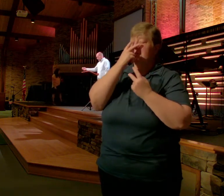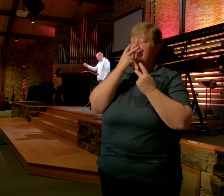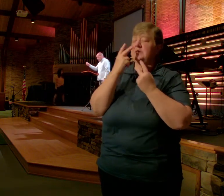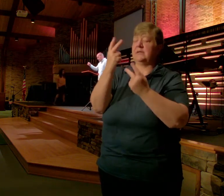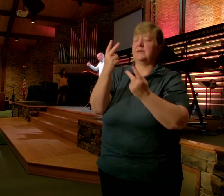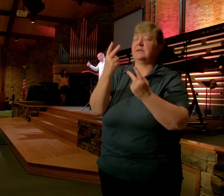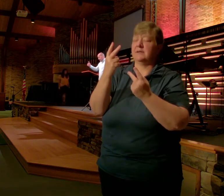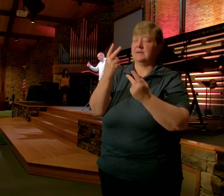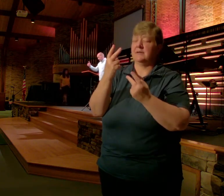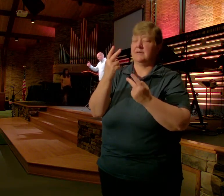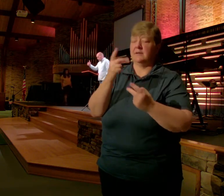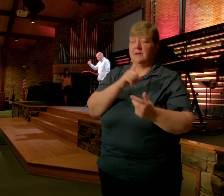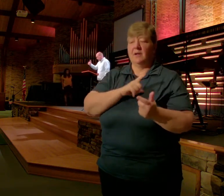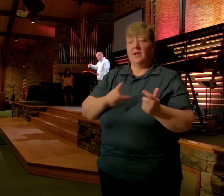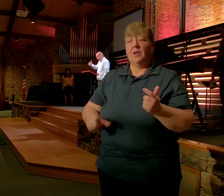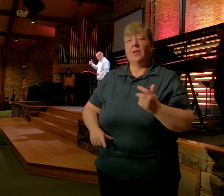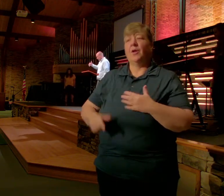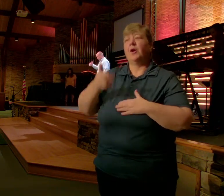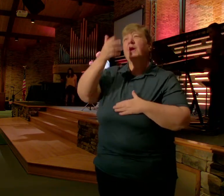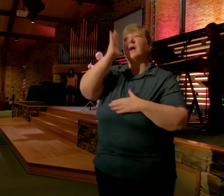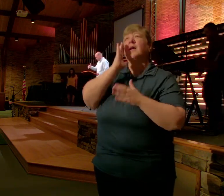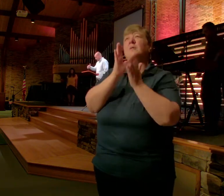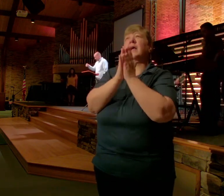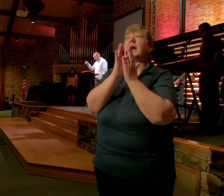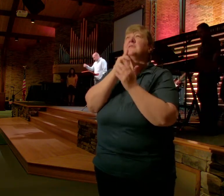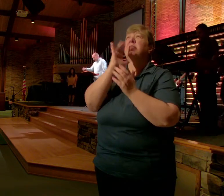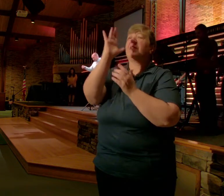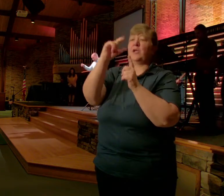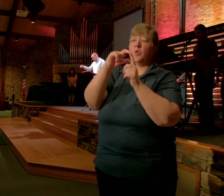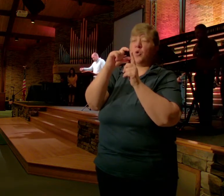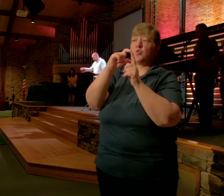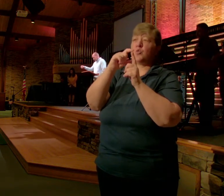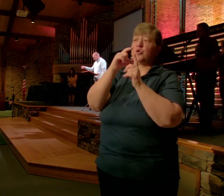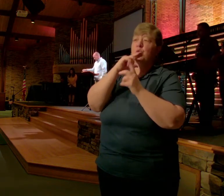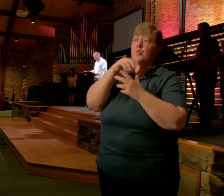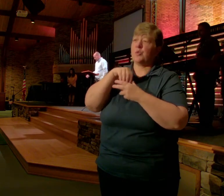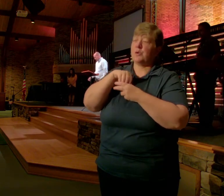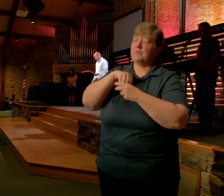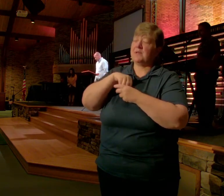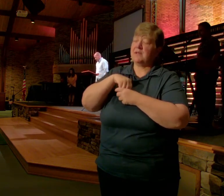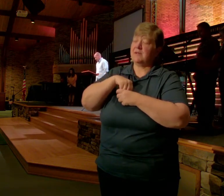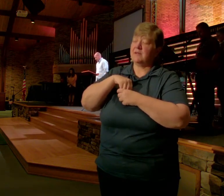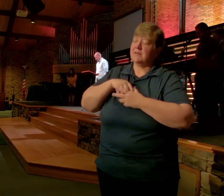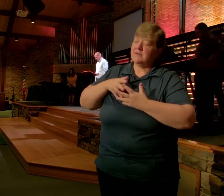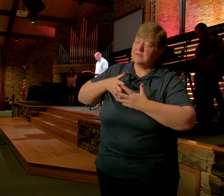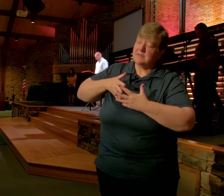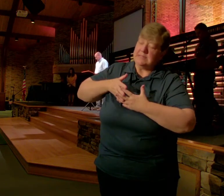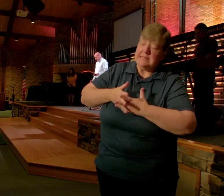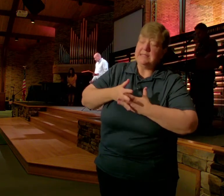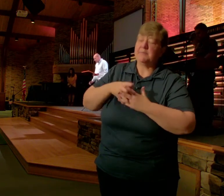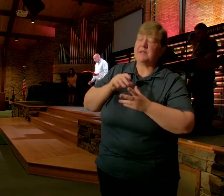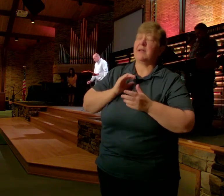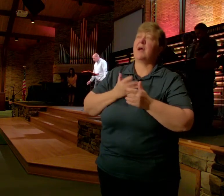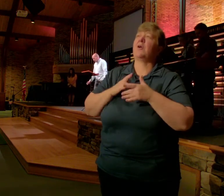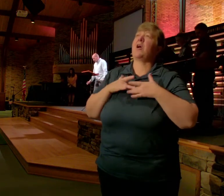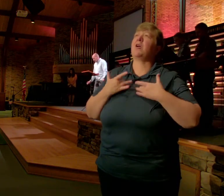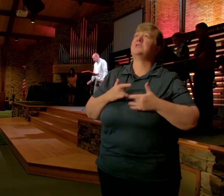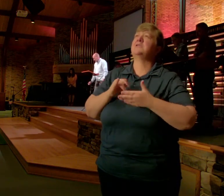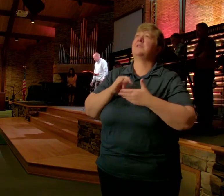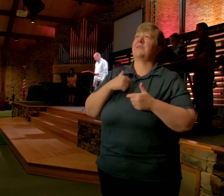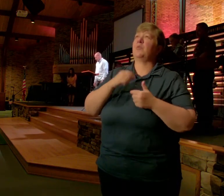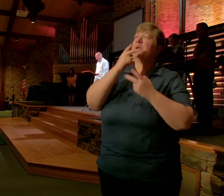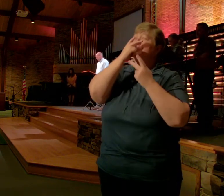Lord God We Ask That You Would Plant Your Word Deeper And Deeper Into Our Hearts That We Would See